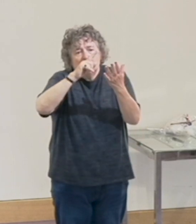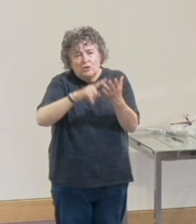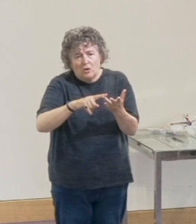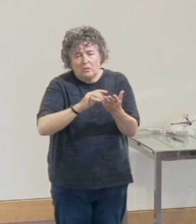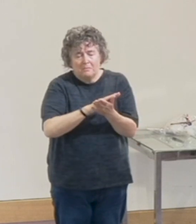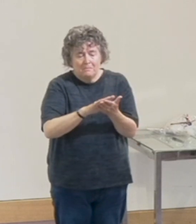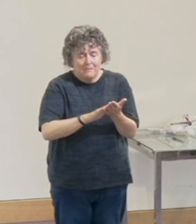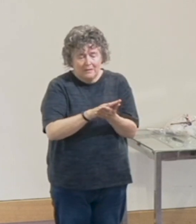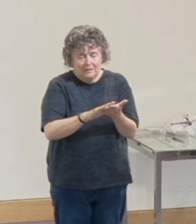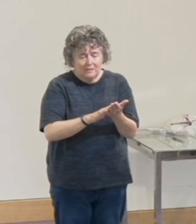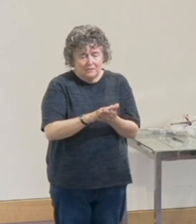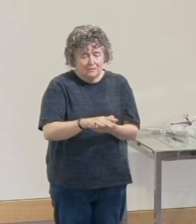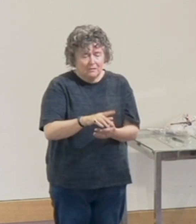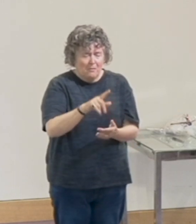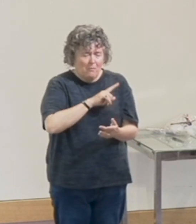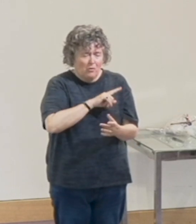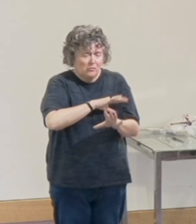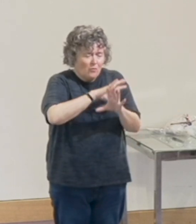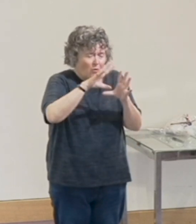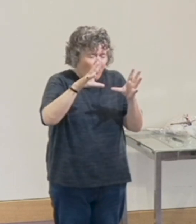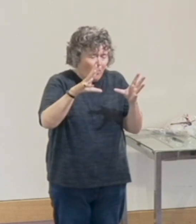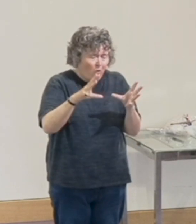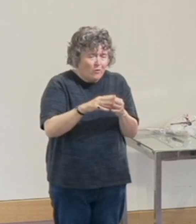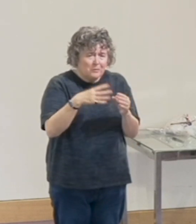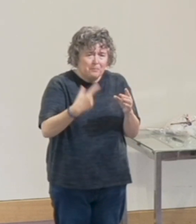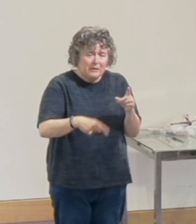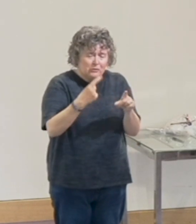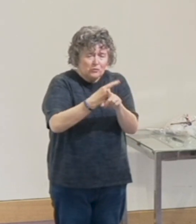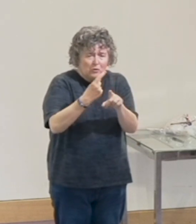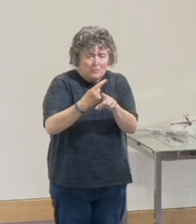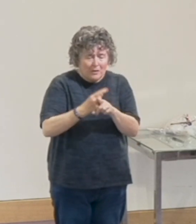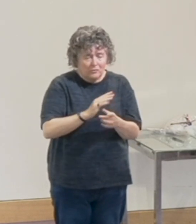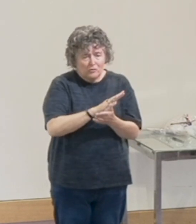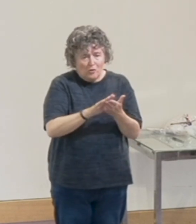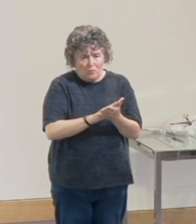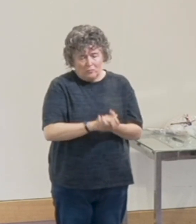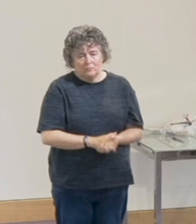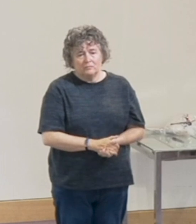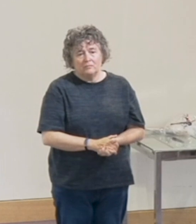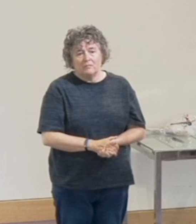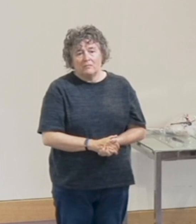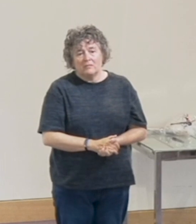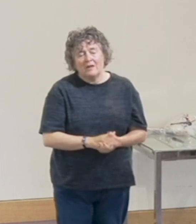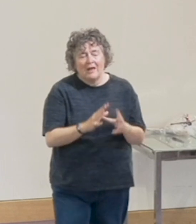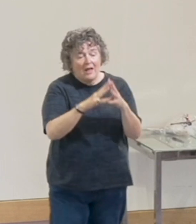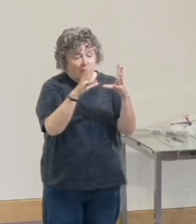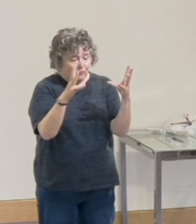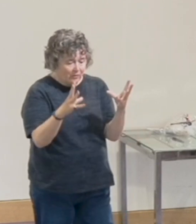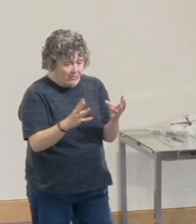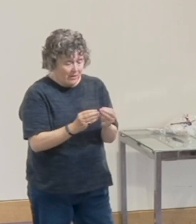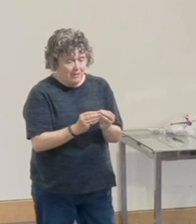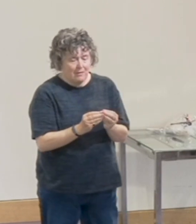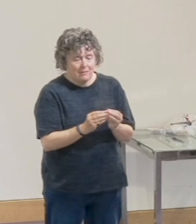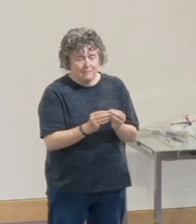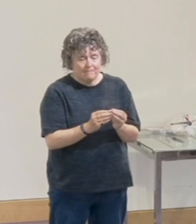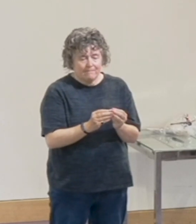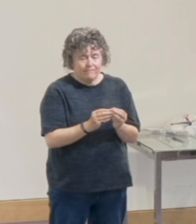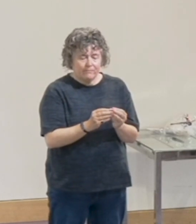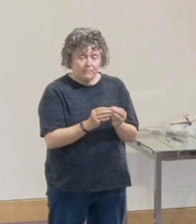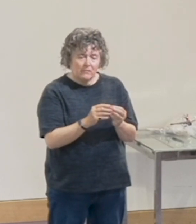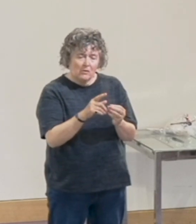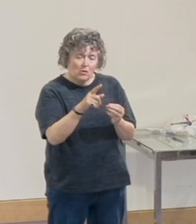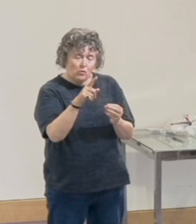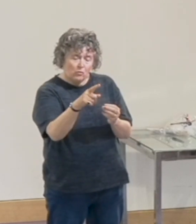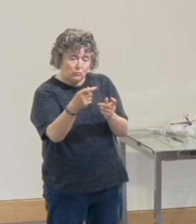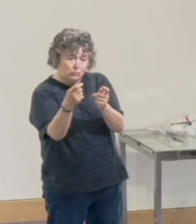could be therefore. Because of all that's just gone on before it, so, in everything, do to